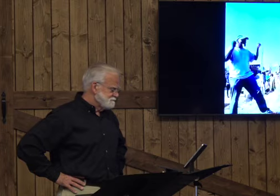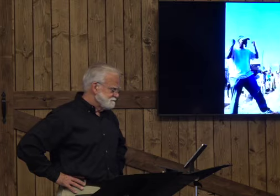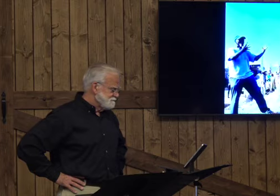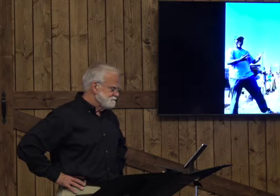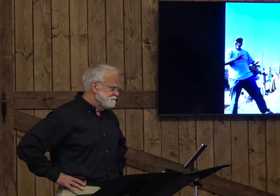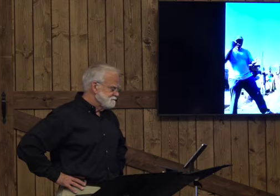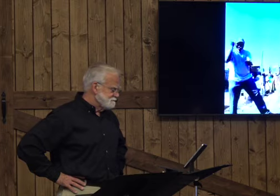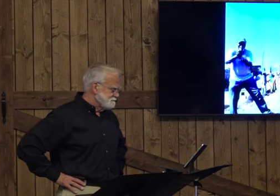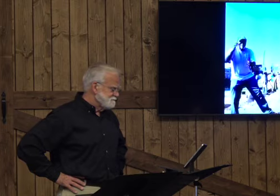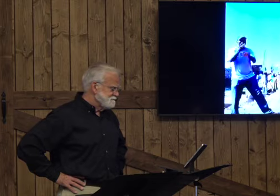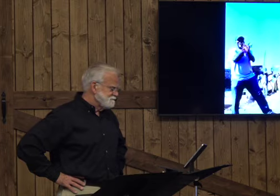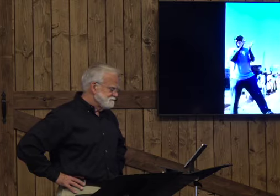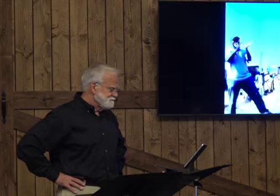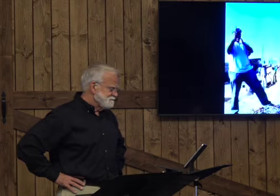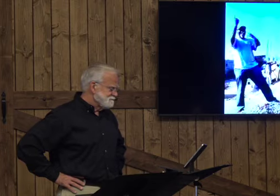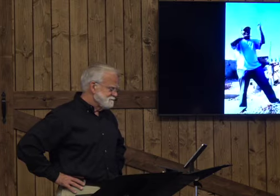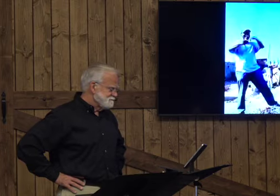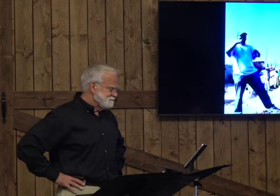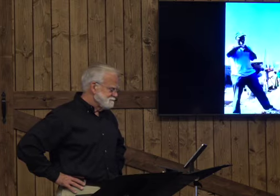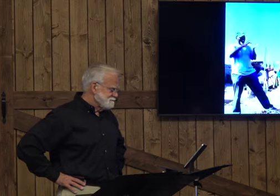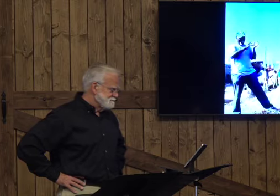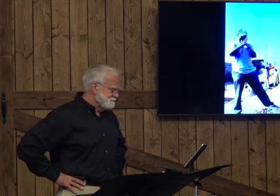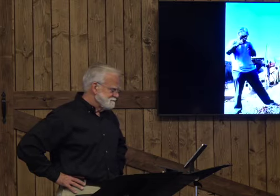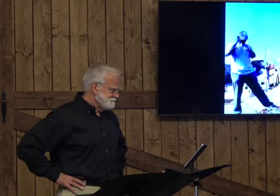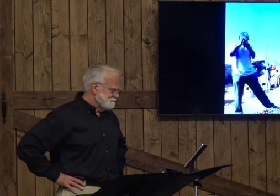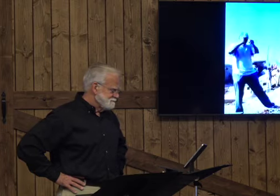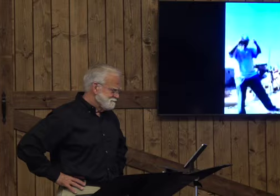people who feel so many of have Christ in our hearts.